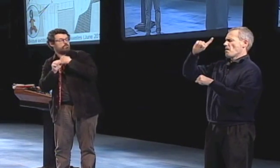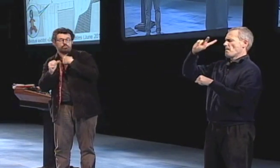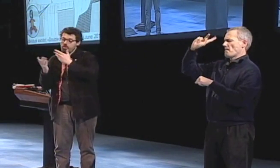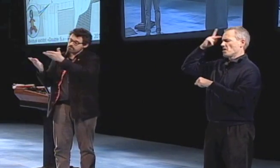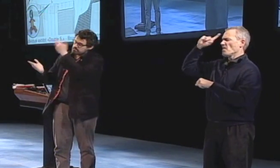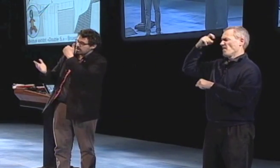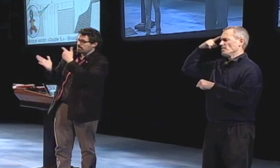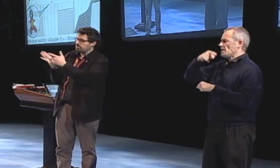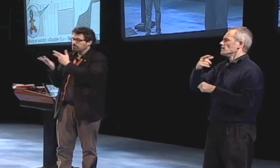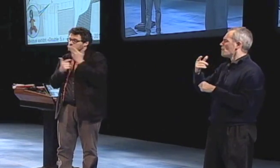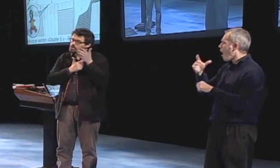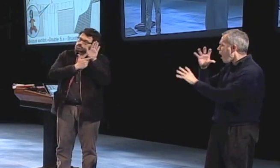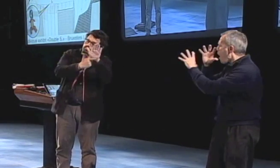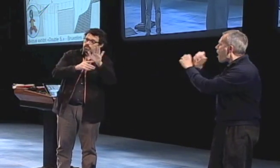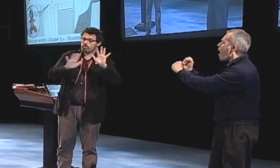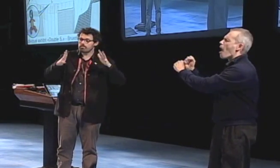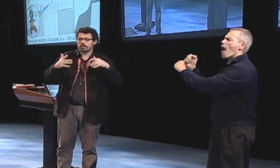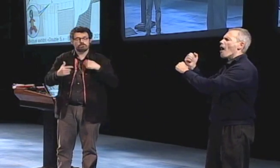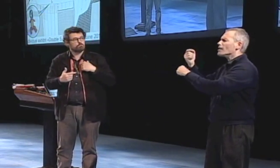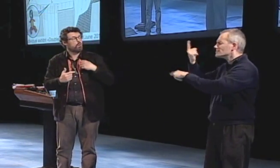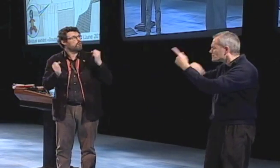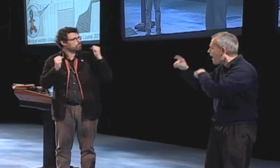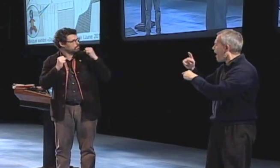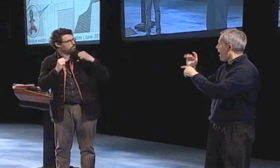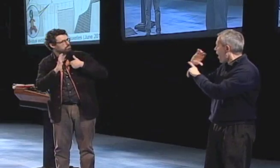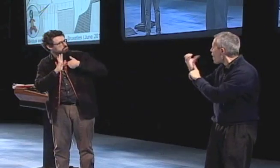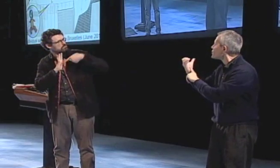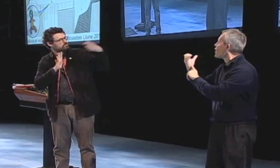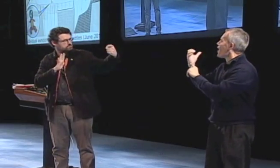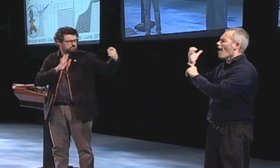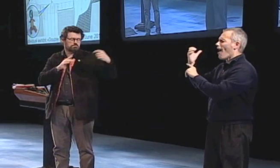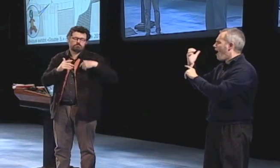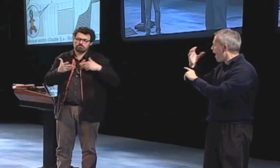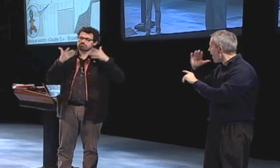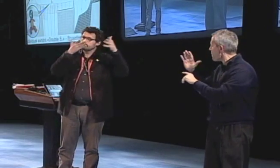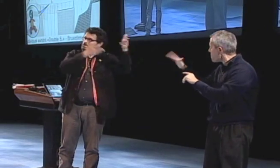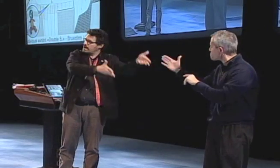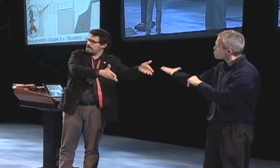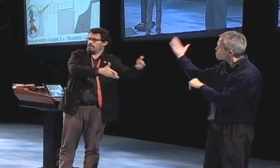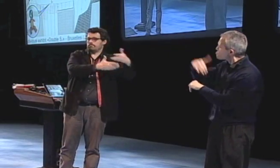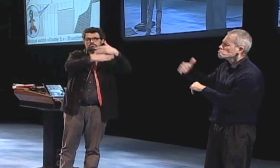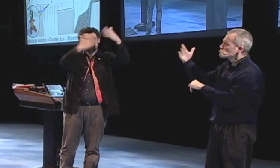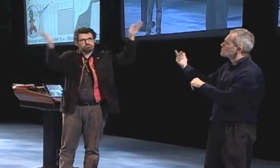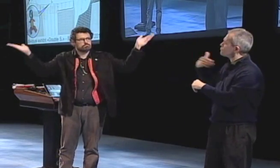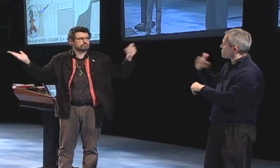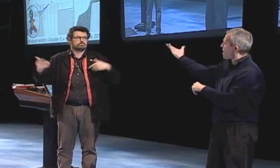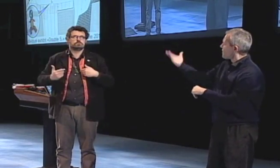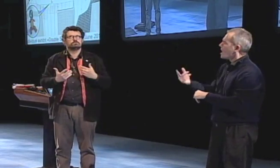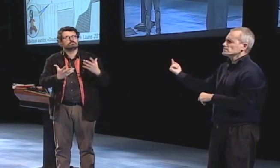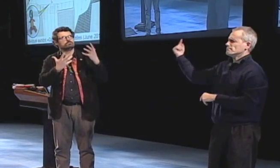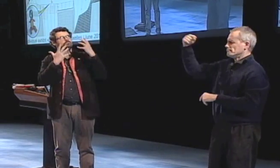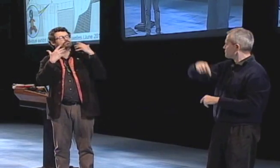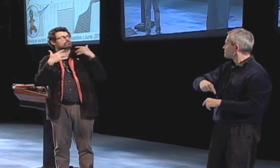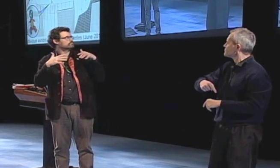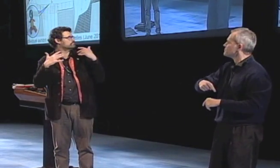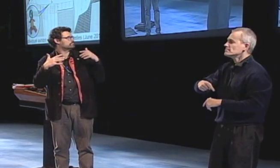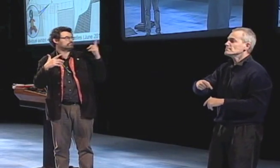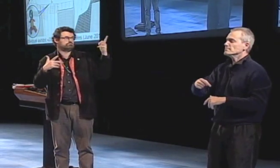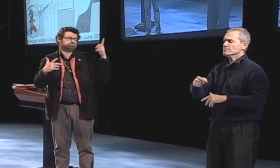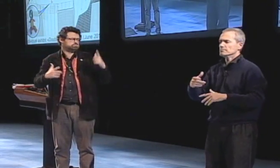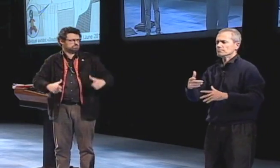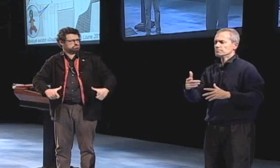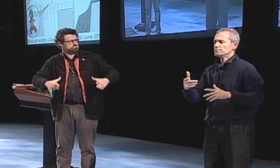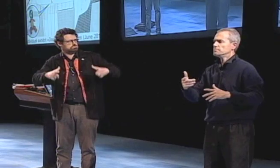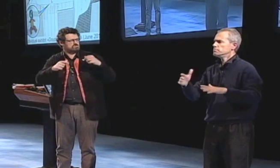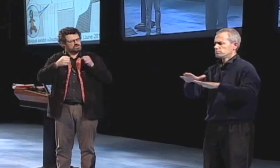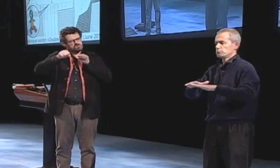there was a woman who worked in the government was quite interested in sign language and deaf culture invited me to put my